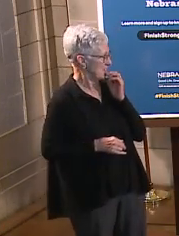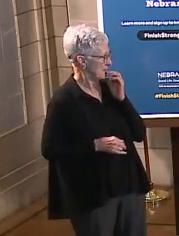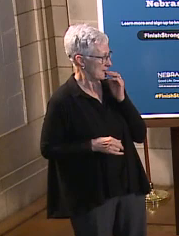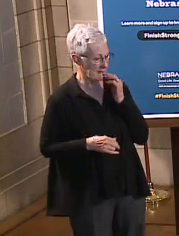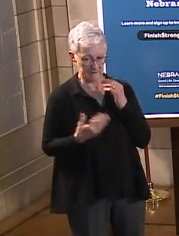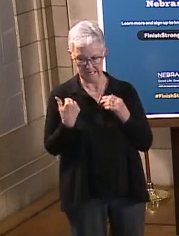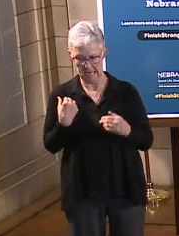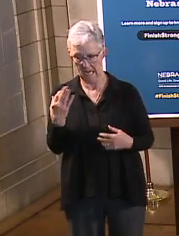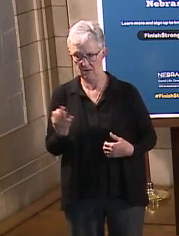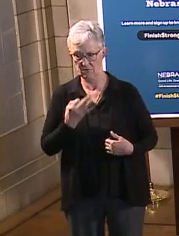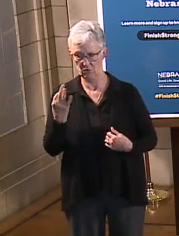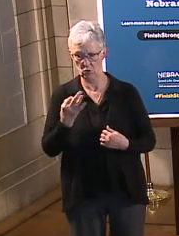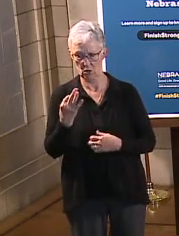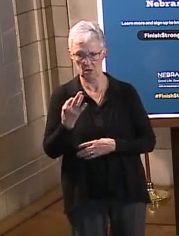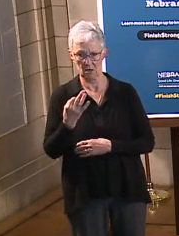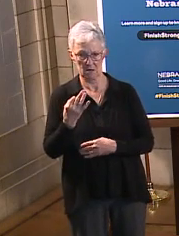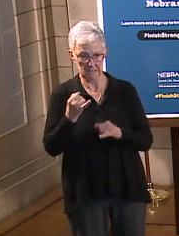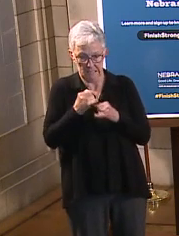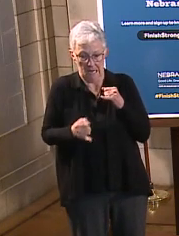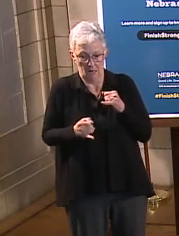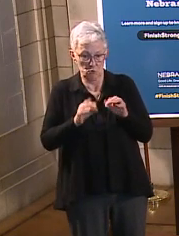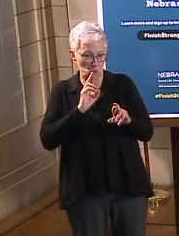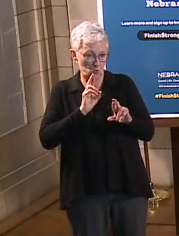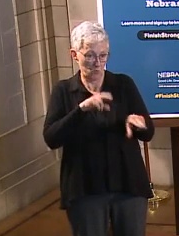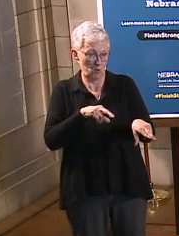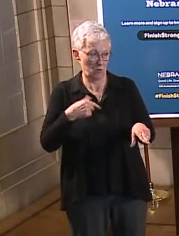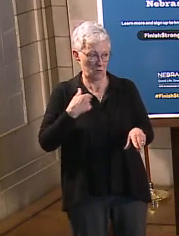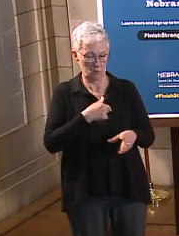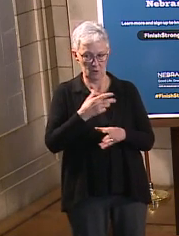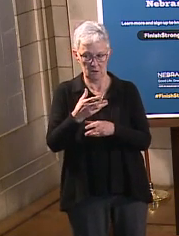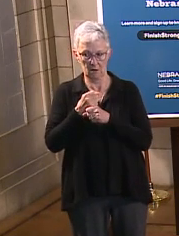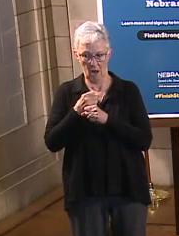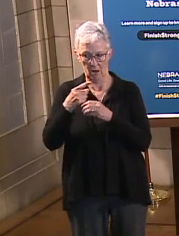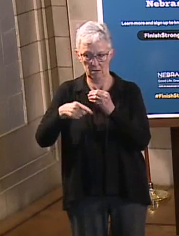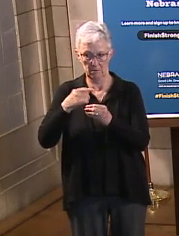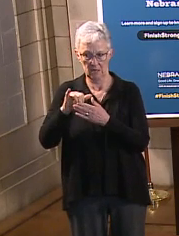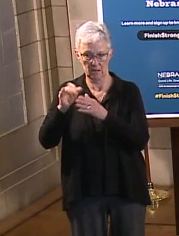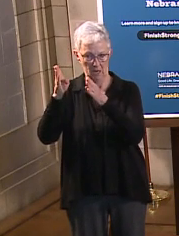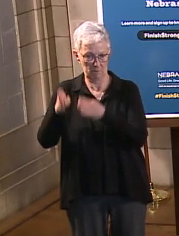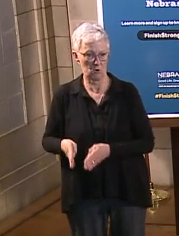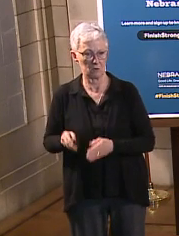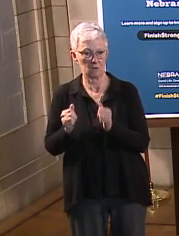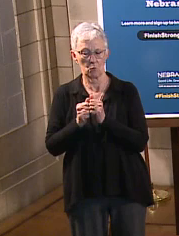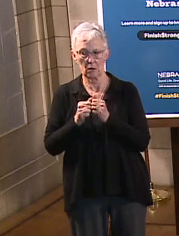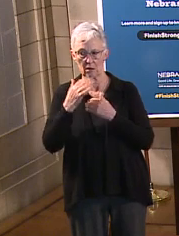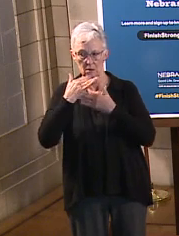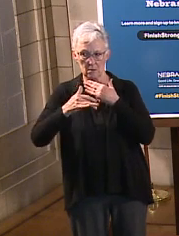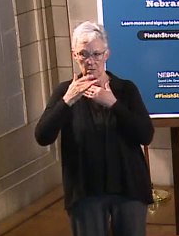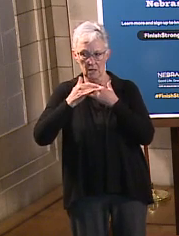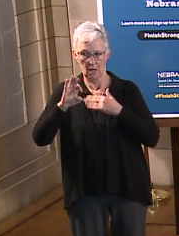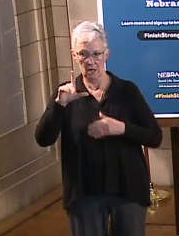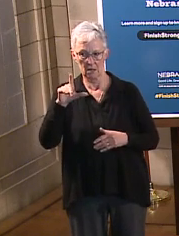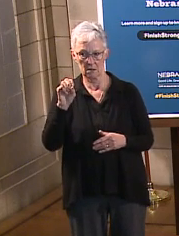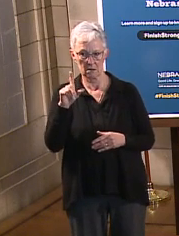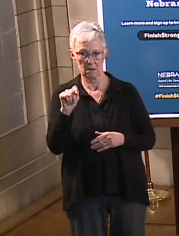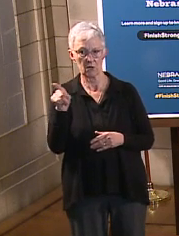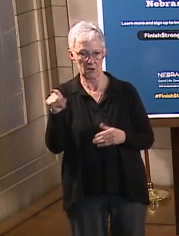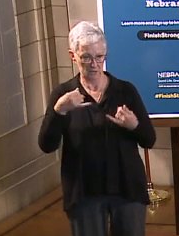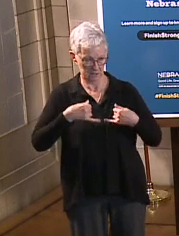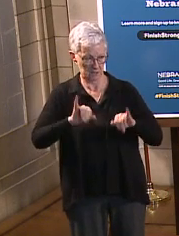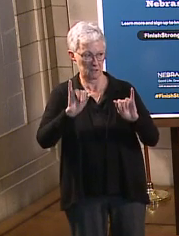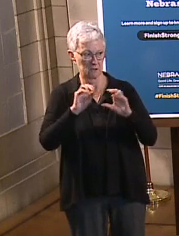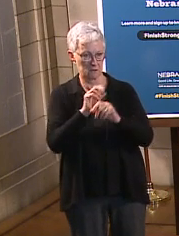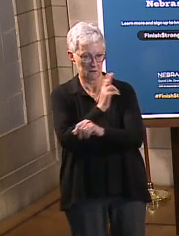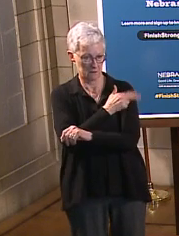As of last Friday, which is the last report we received about the patient with the blood clots, they remain in the